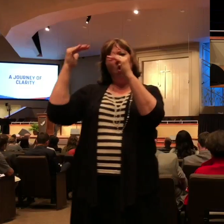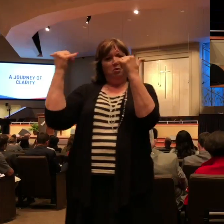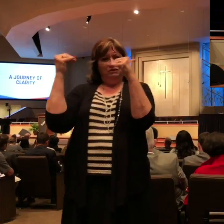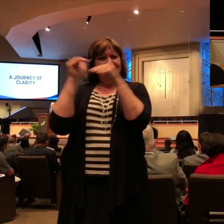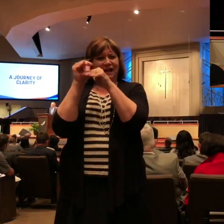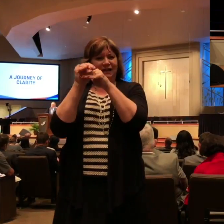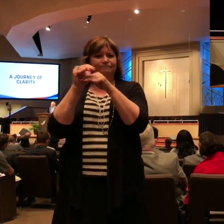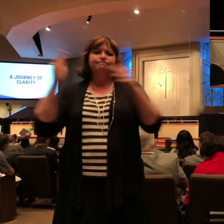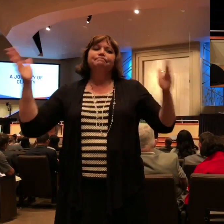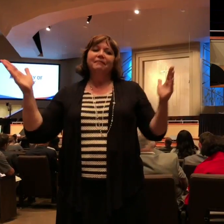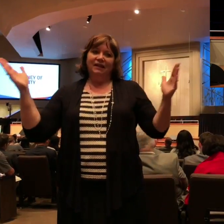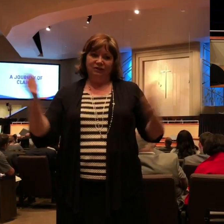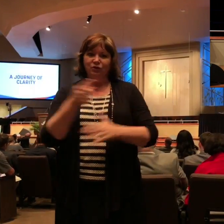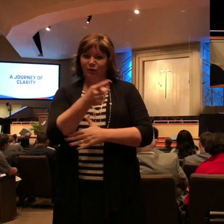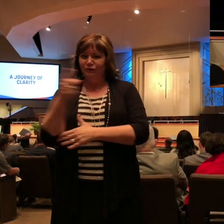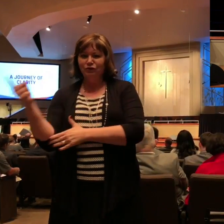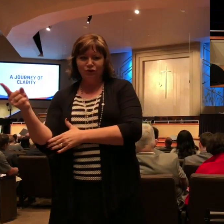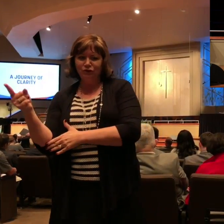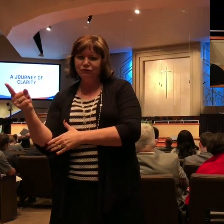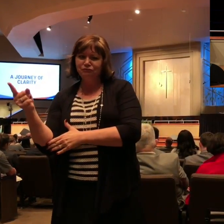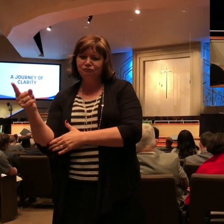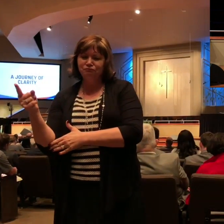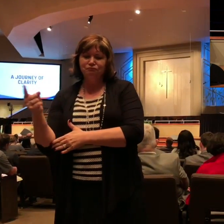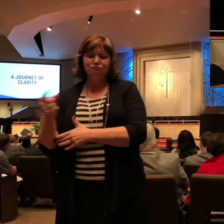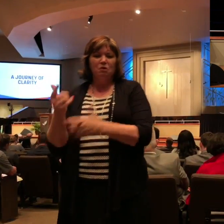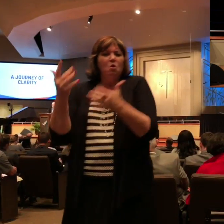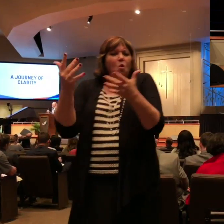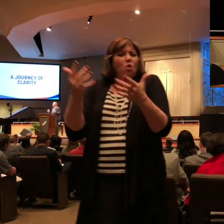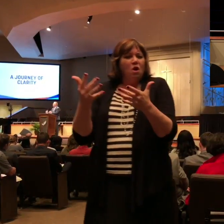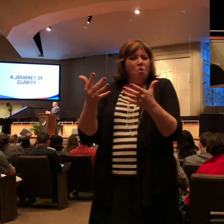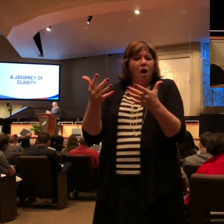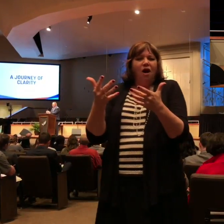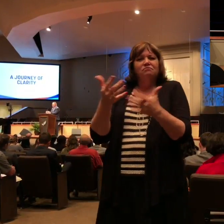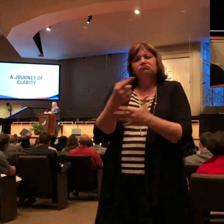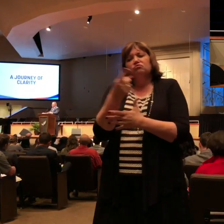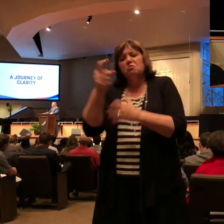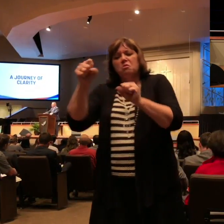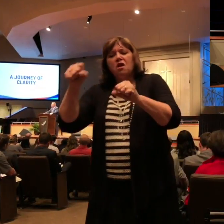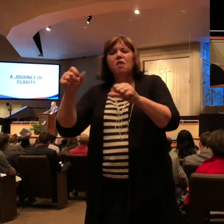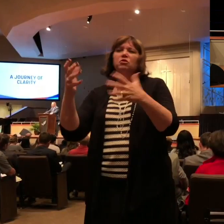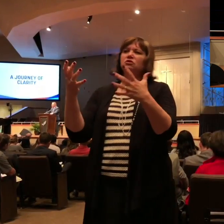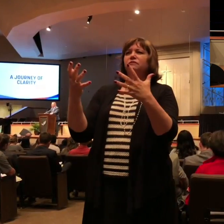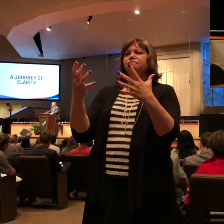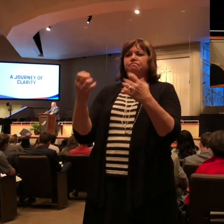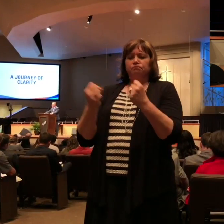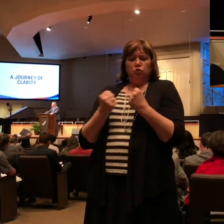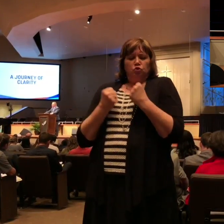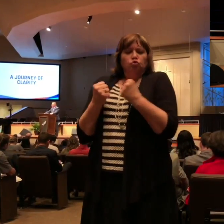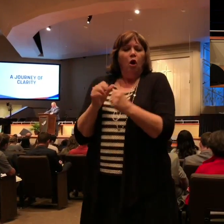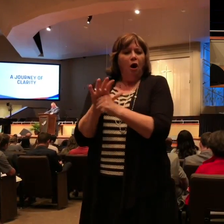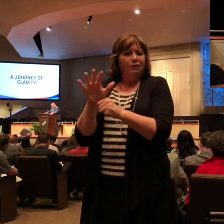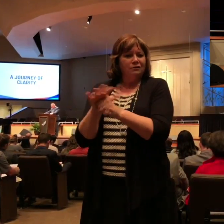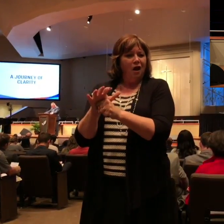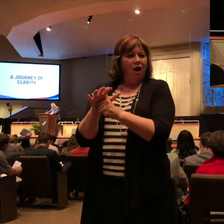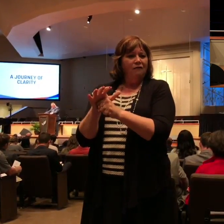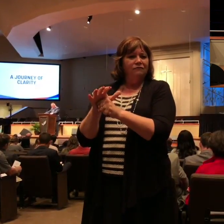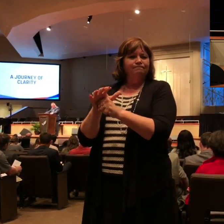encouragement to you and accomplish God's work in your life and give you what you need to finish this week strong, coming down the home stretch